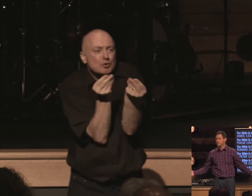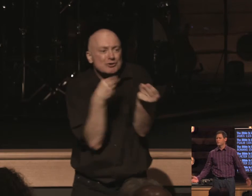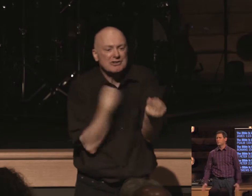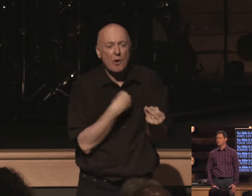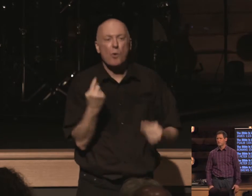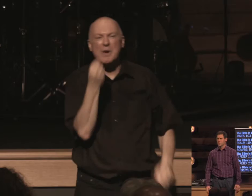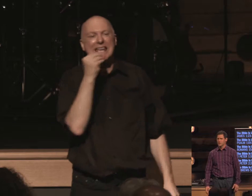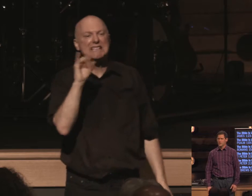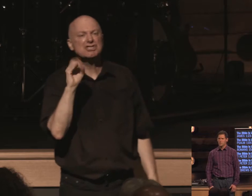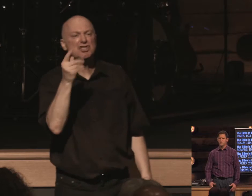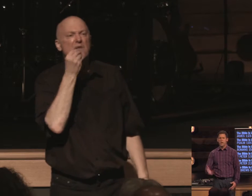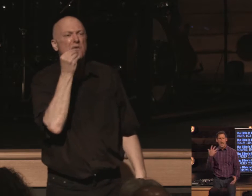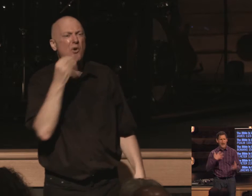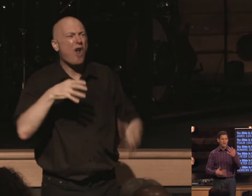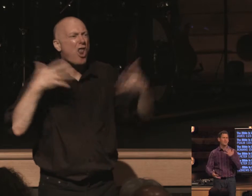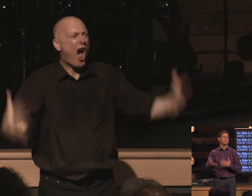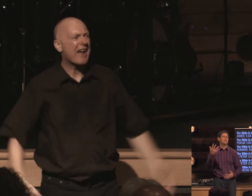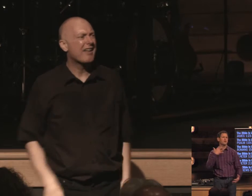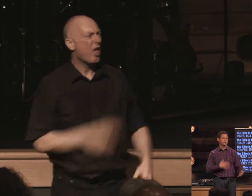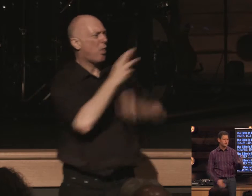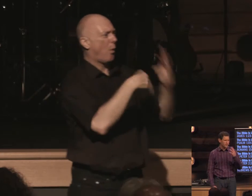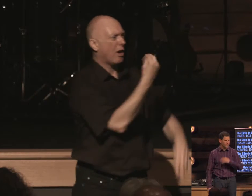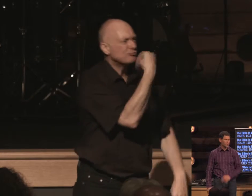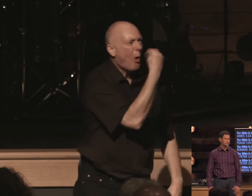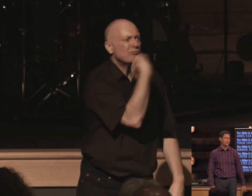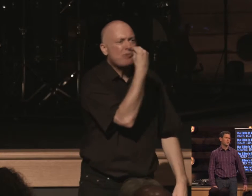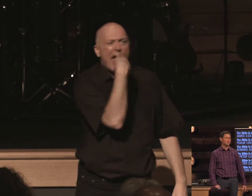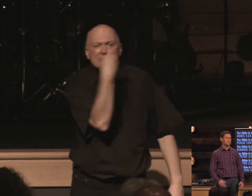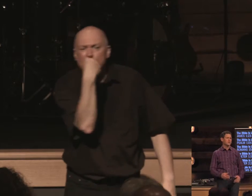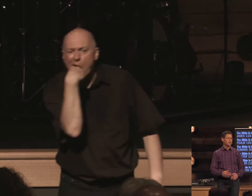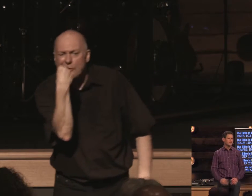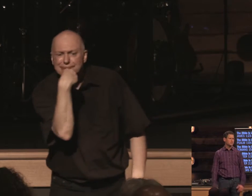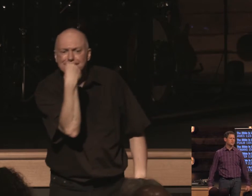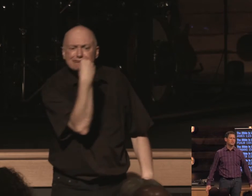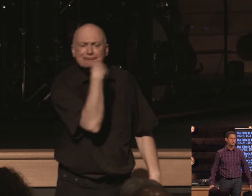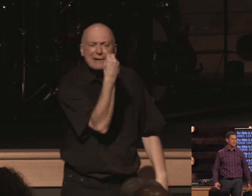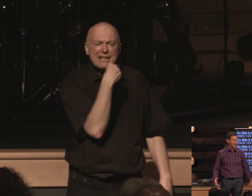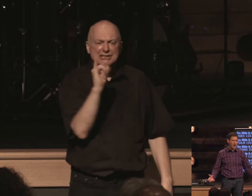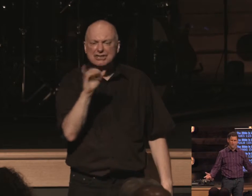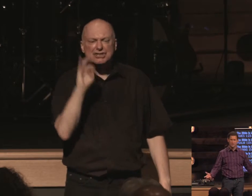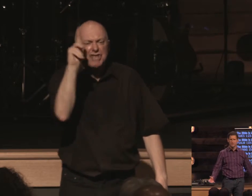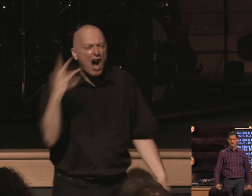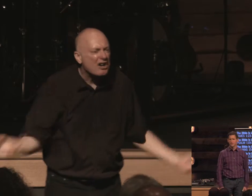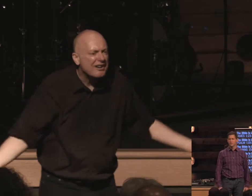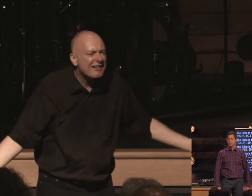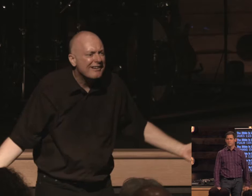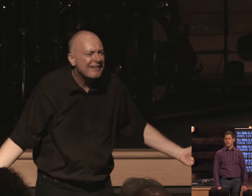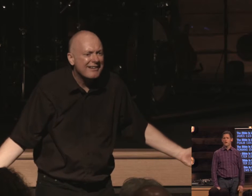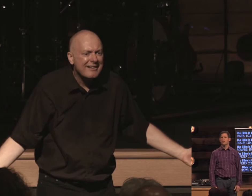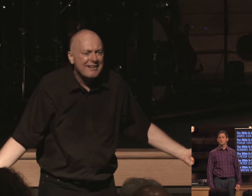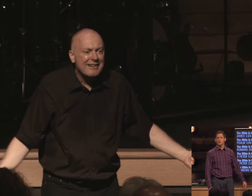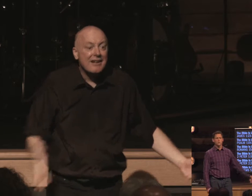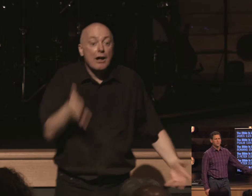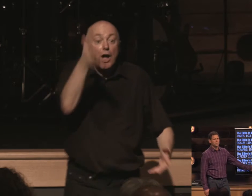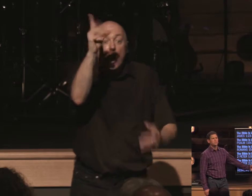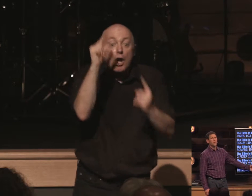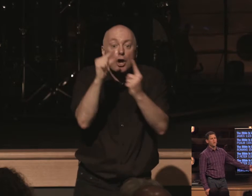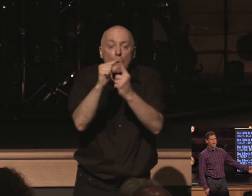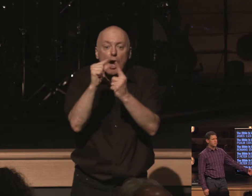food and we're packing ourselves and filling ourselves with with just junk and god's word comes in as milk and